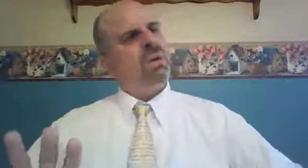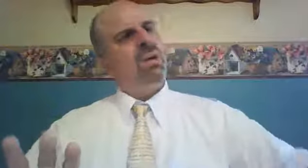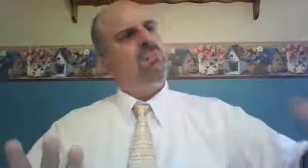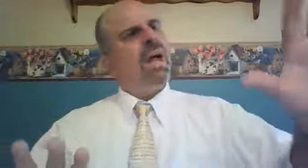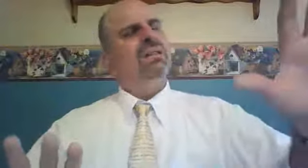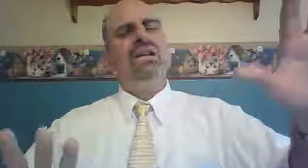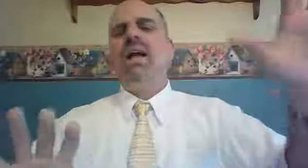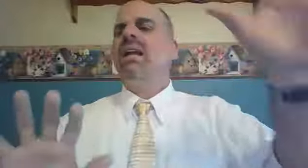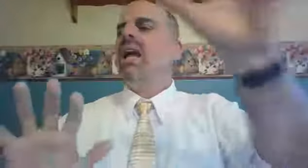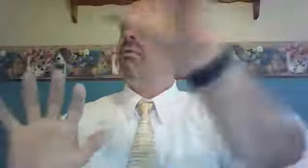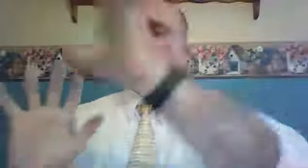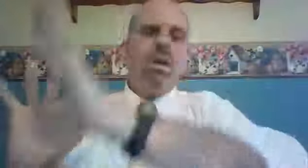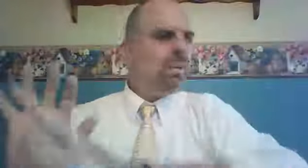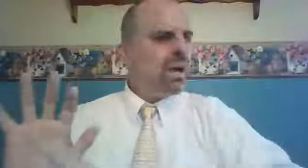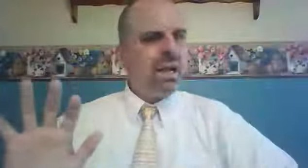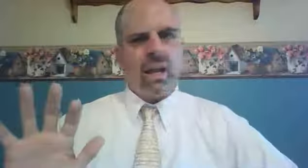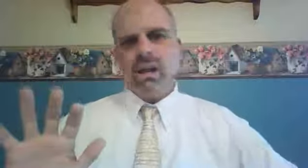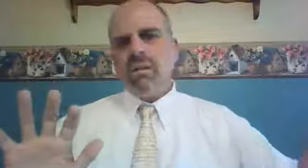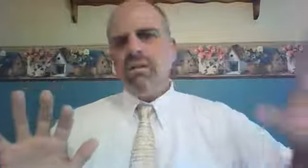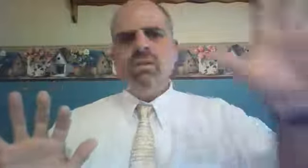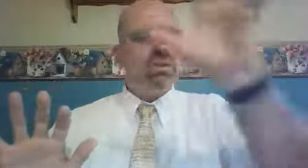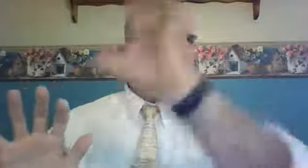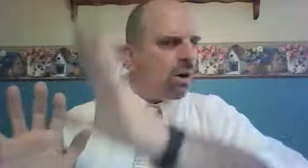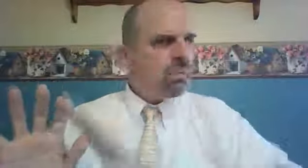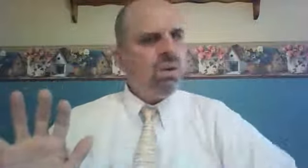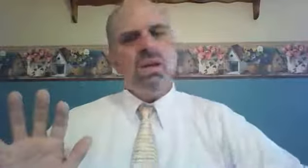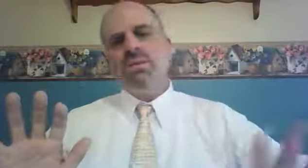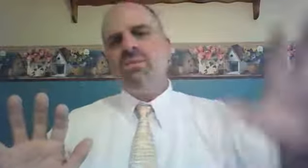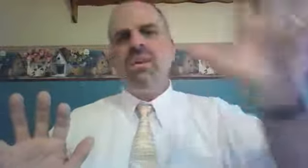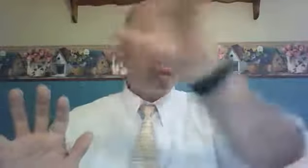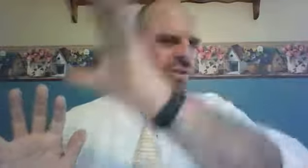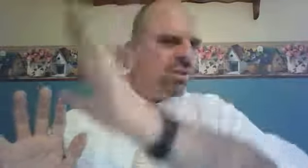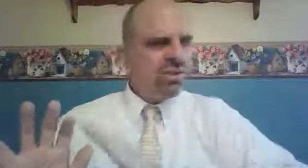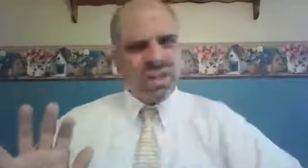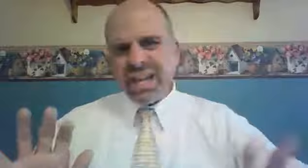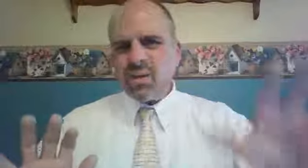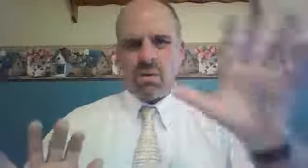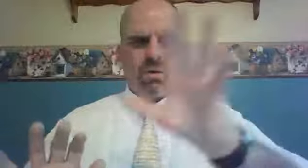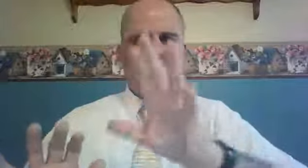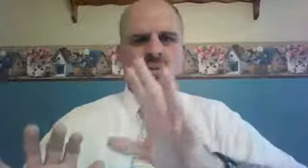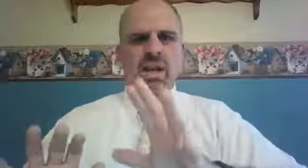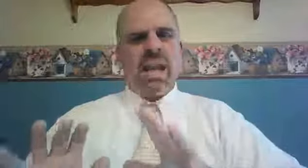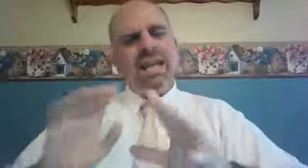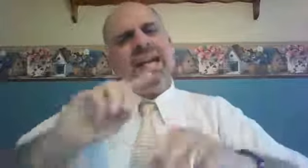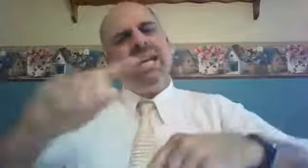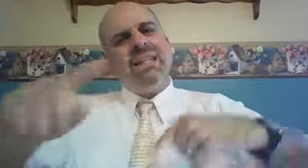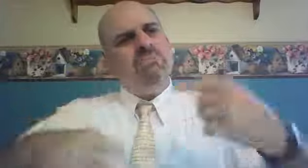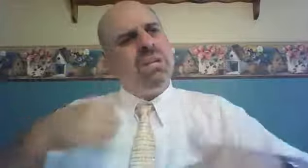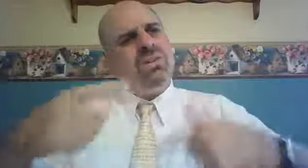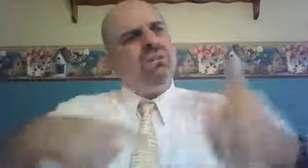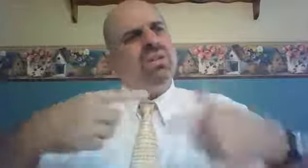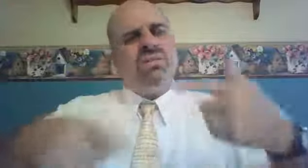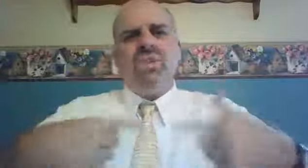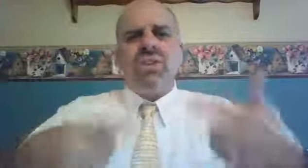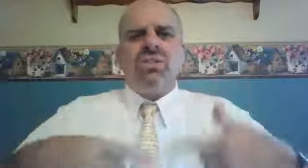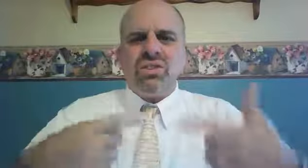would come back to God and fall away again. This terrible, vicious cycle. And yet, in the midst of this vicious